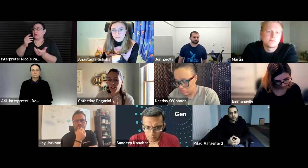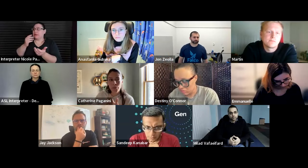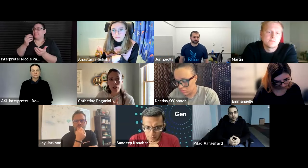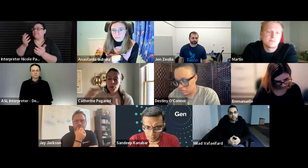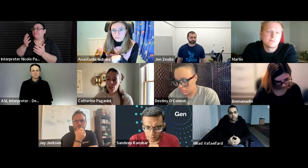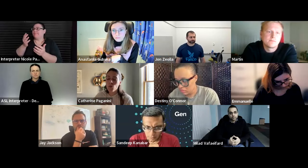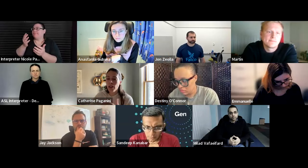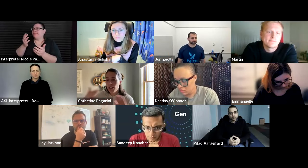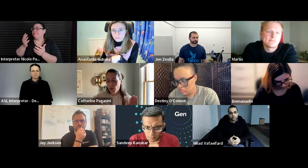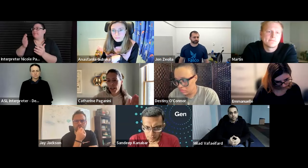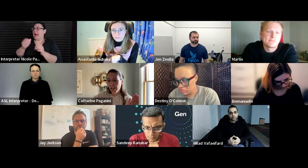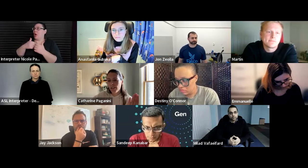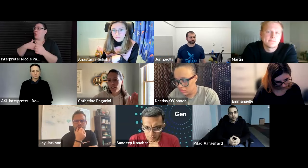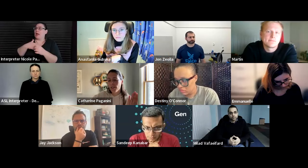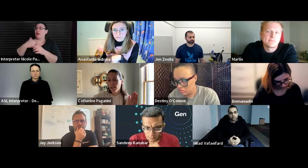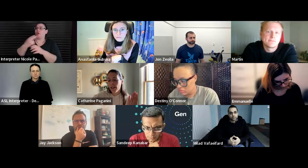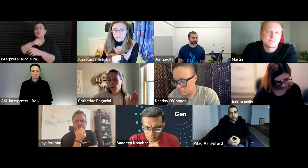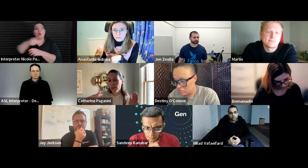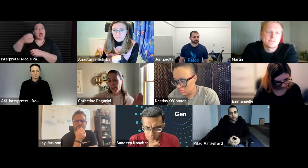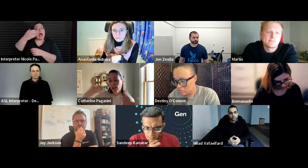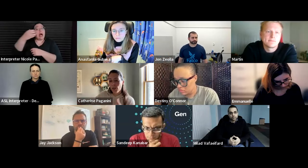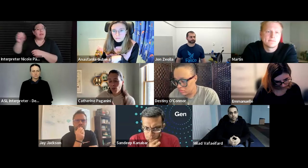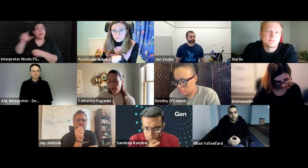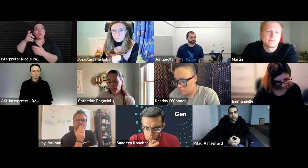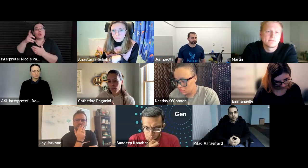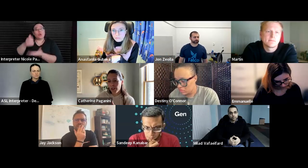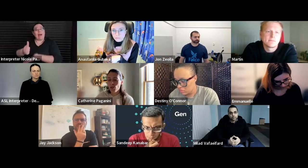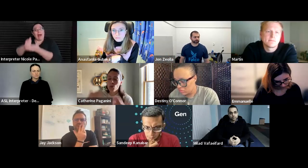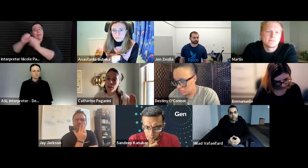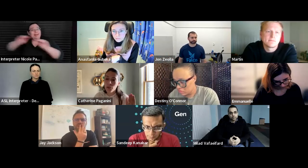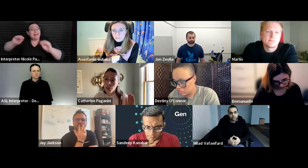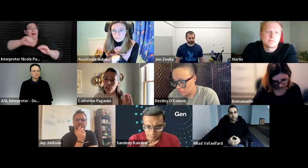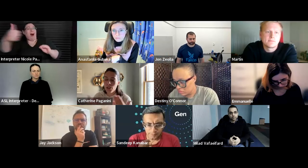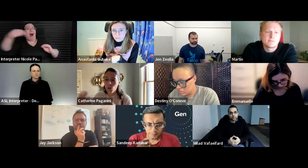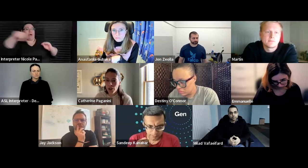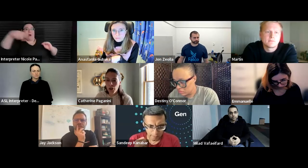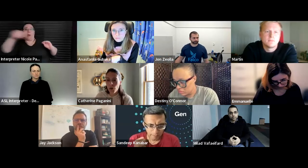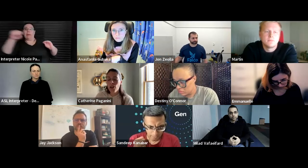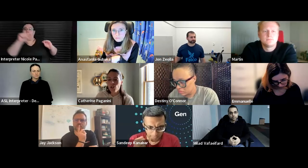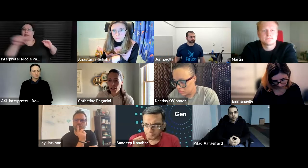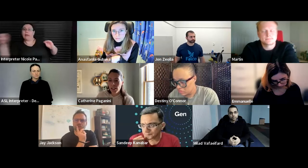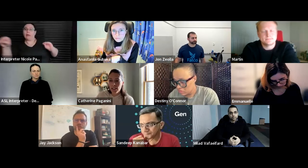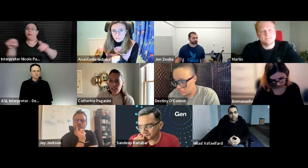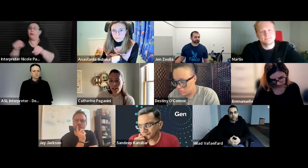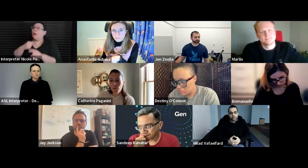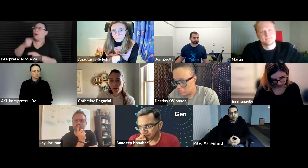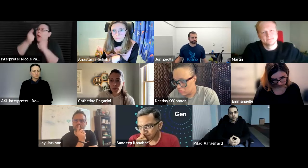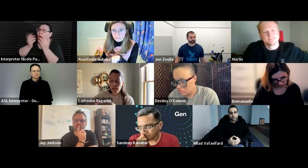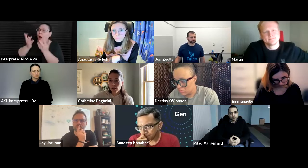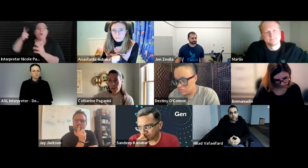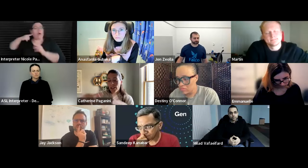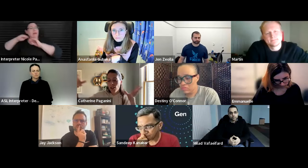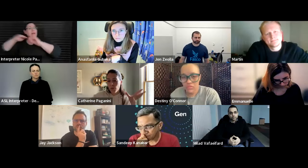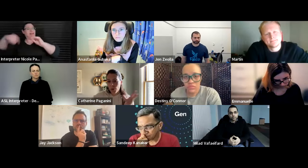um companies who want to educate help educate other other companies who are kind of curious and want to know so i think that's like